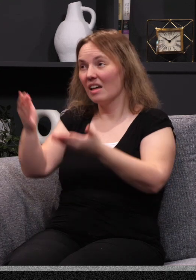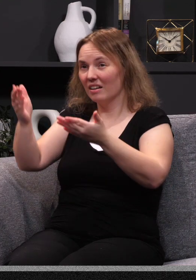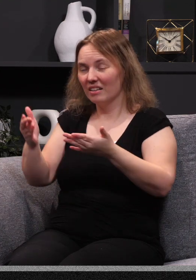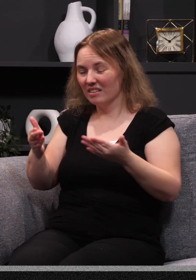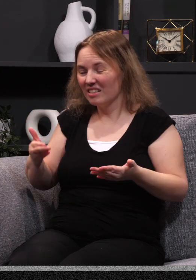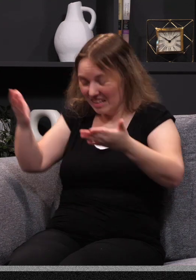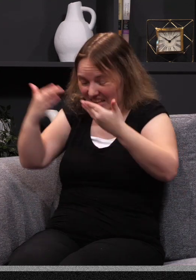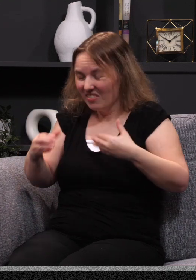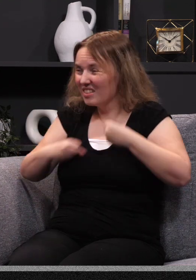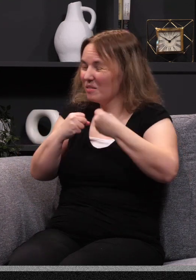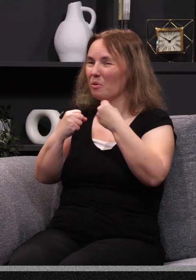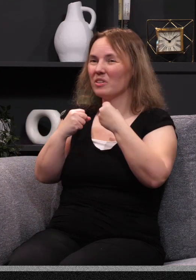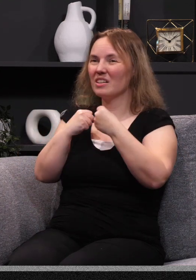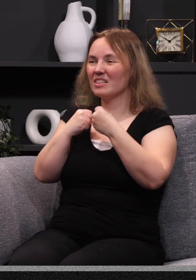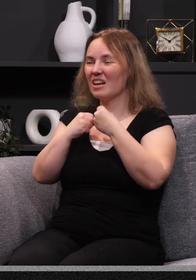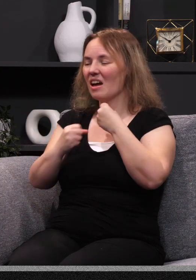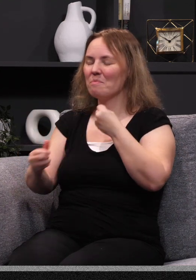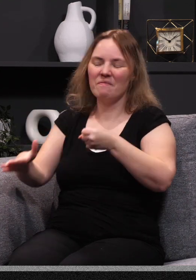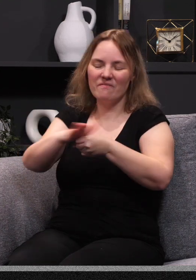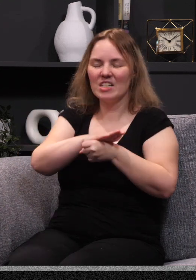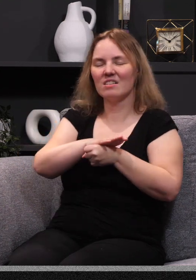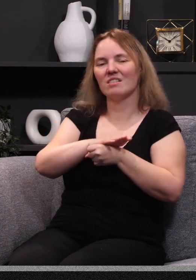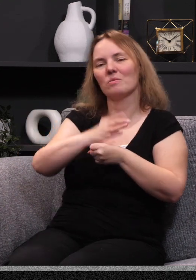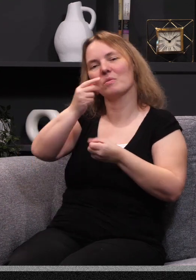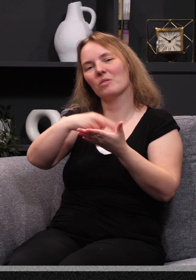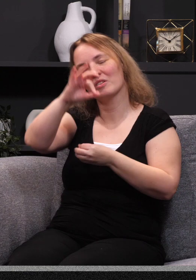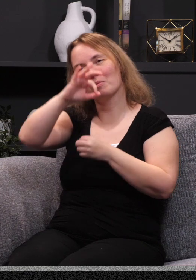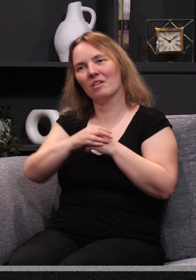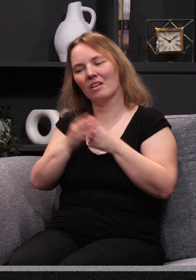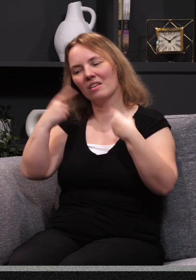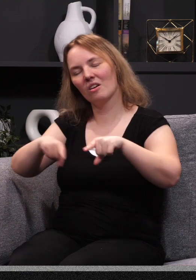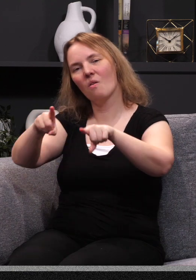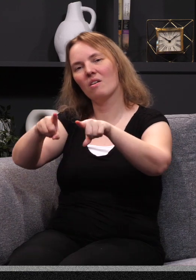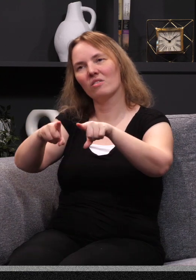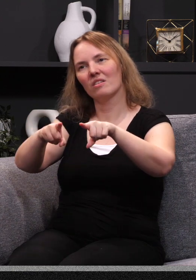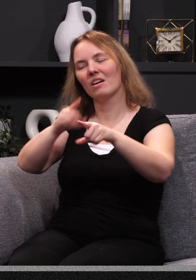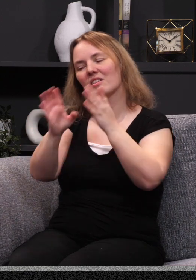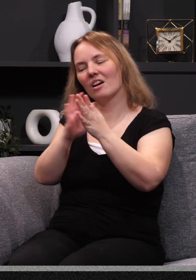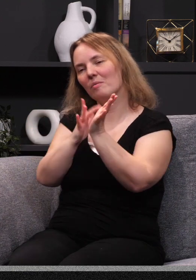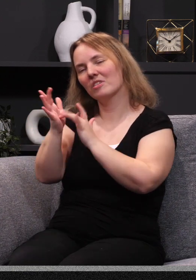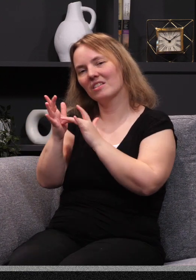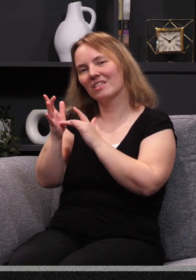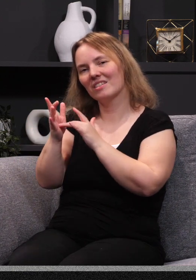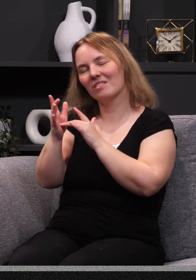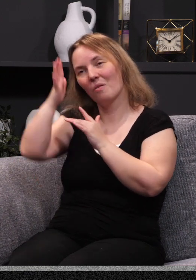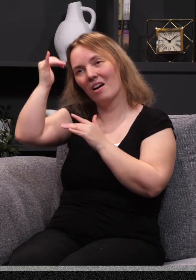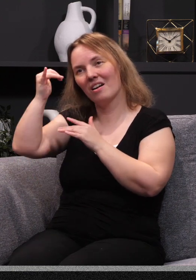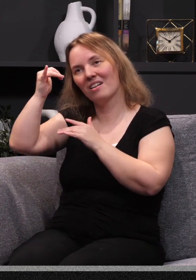say? The place where they were meeting was shaken again, and they were all filled with the Holy Spirit and boldness. And what did they go out? And they talked about Christ. Why?